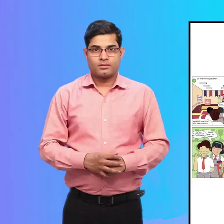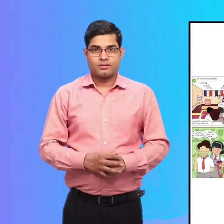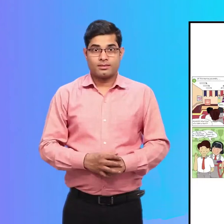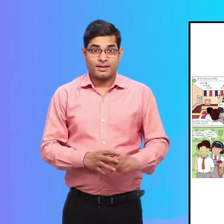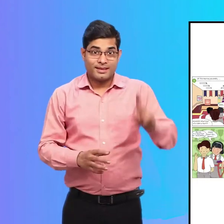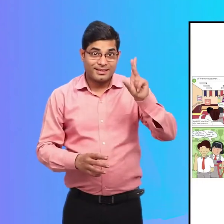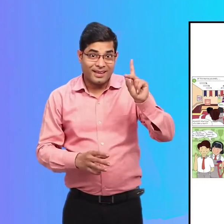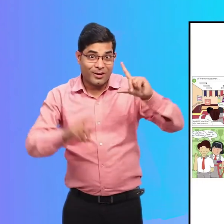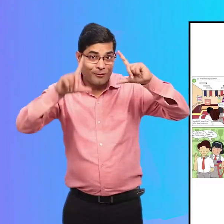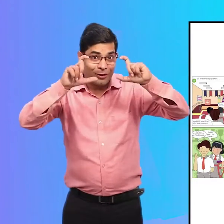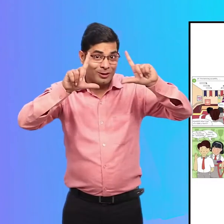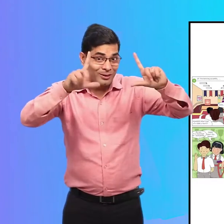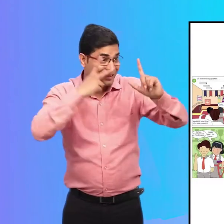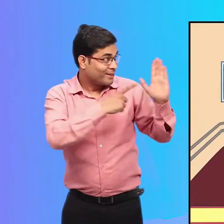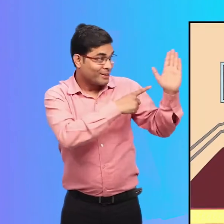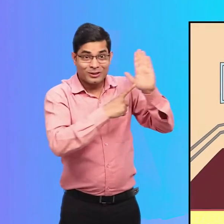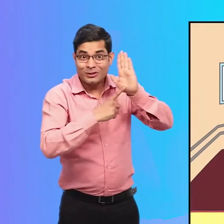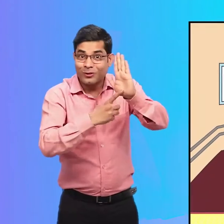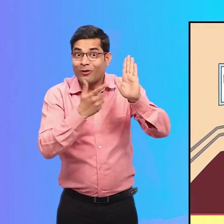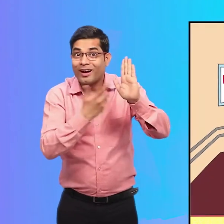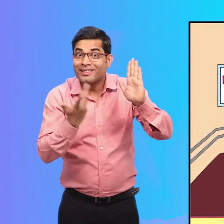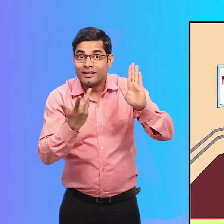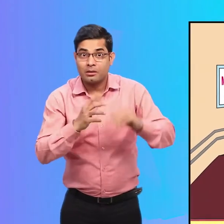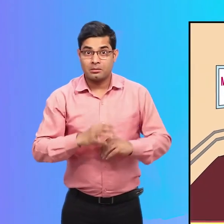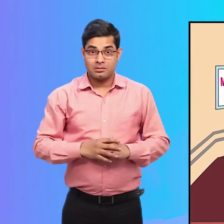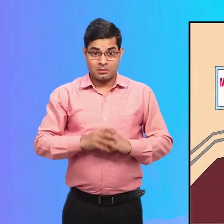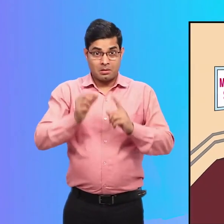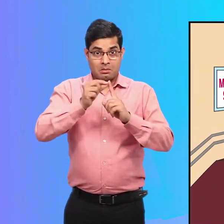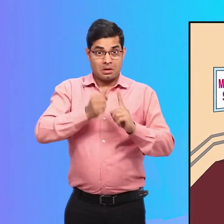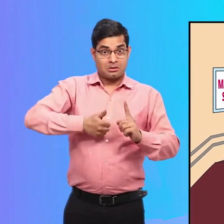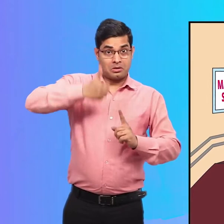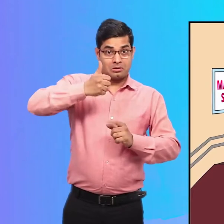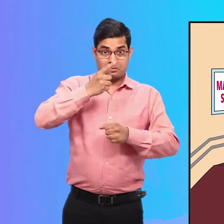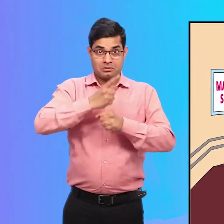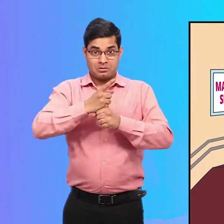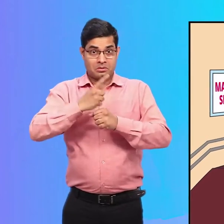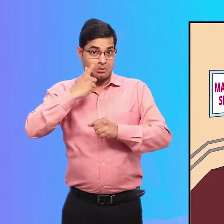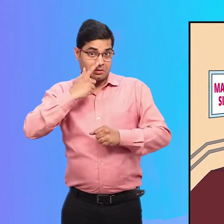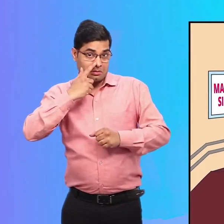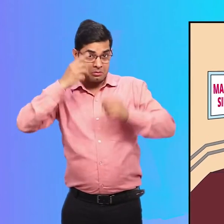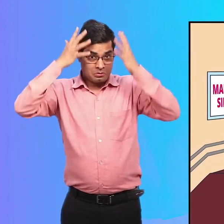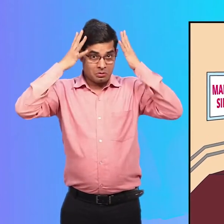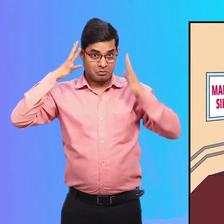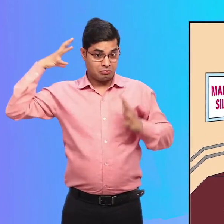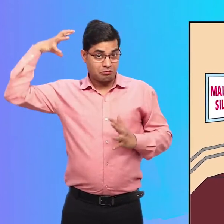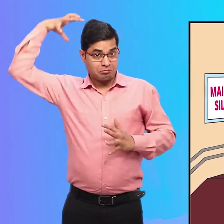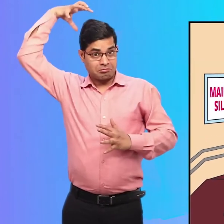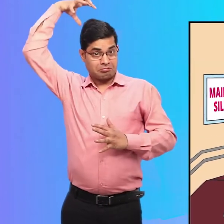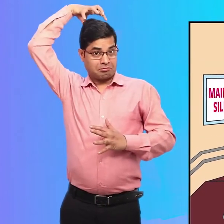The second picture shows Principal Ma'am with her tight bun and smiling face greeting the